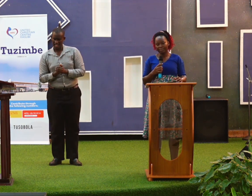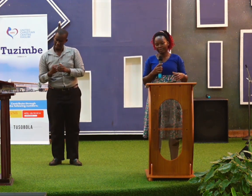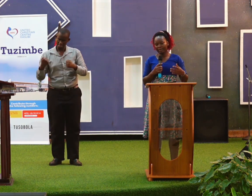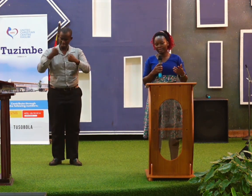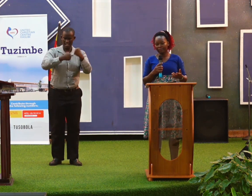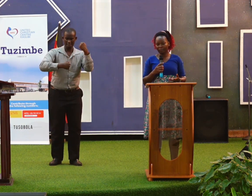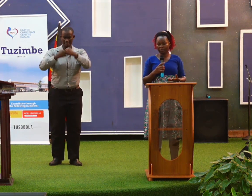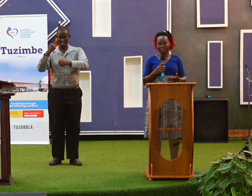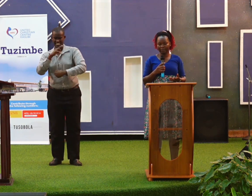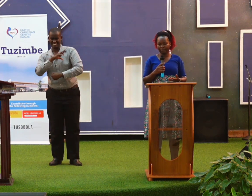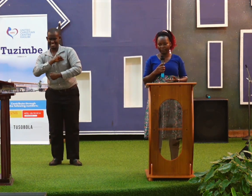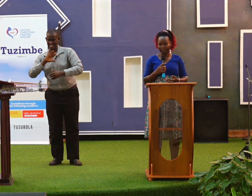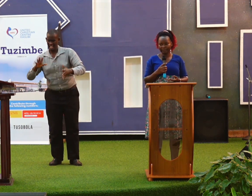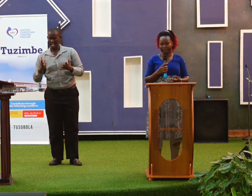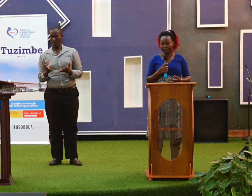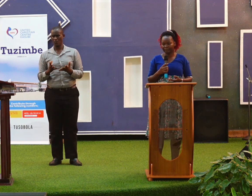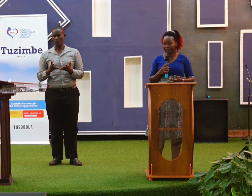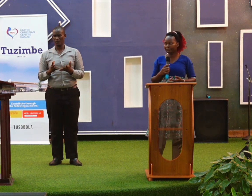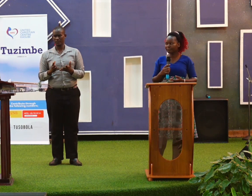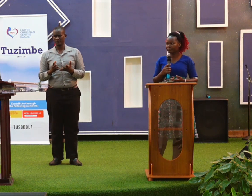the way they fought evil.